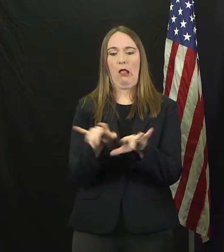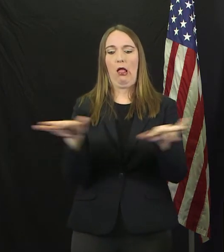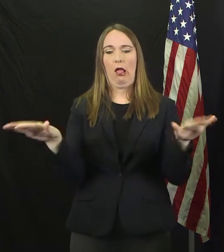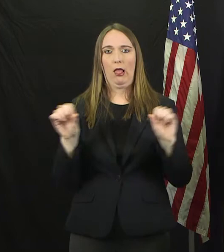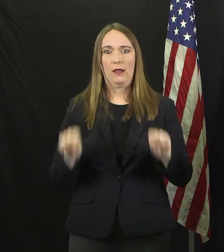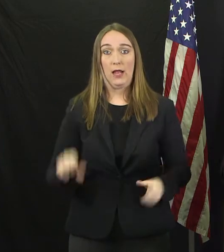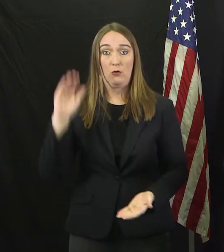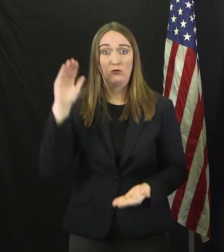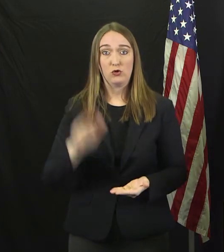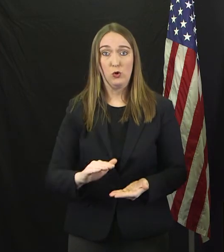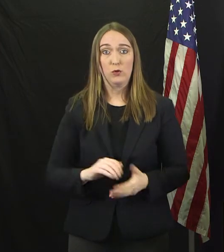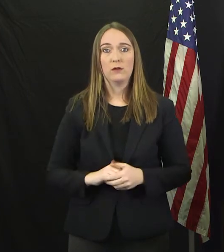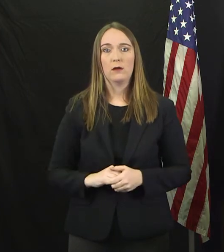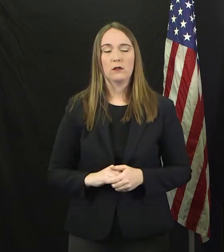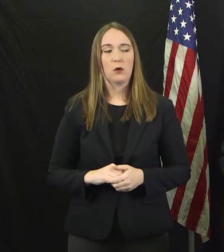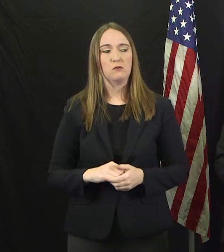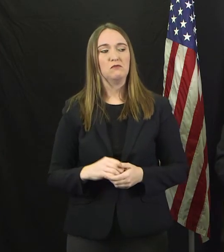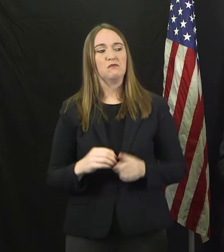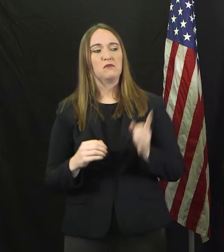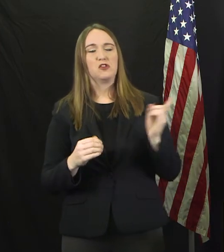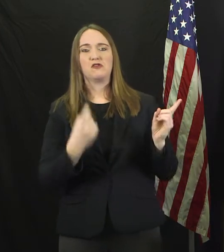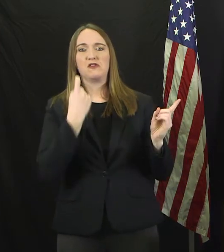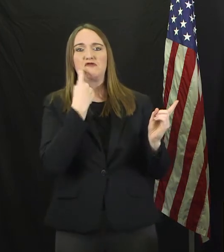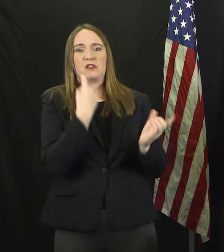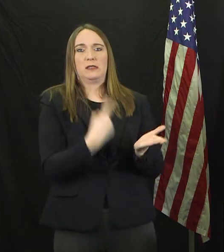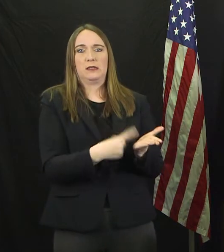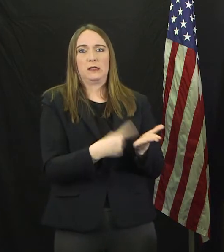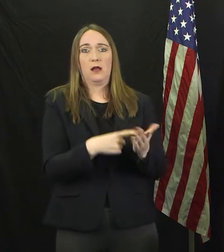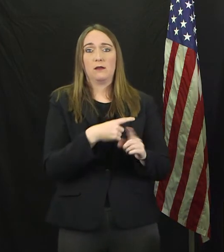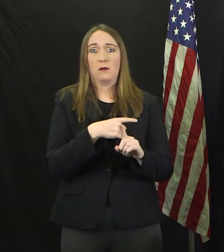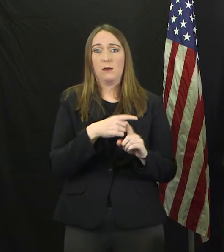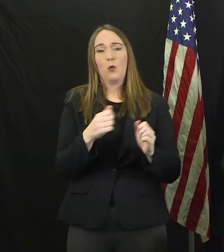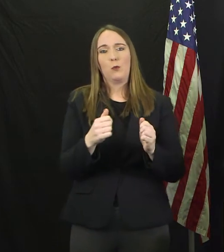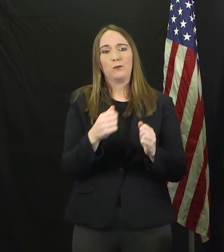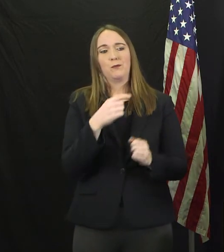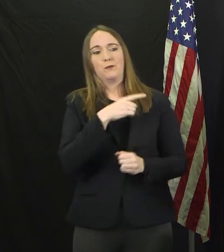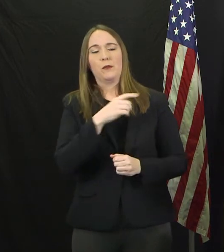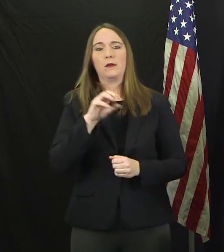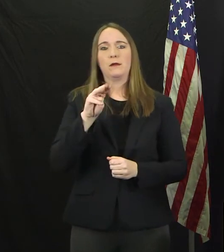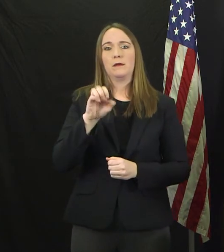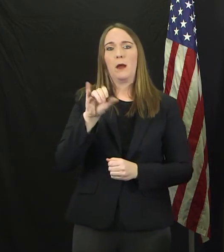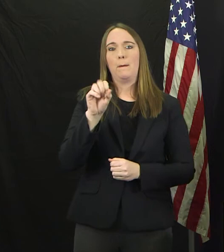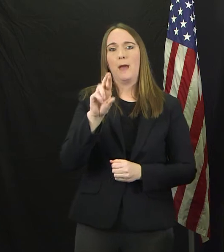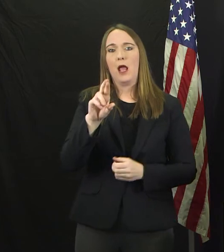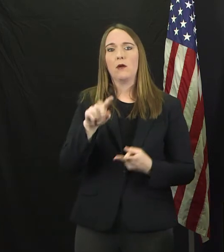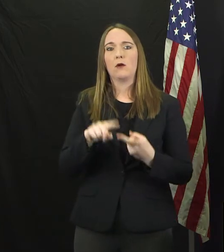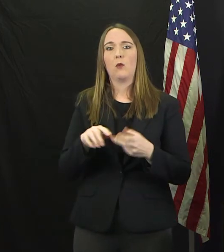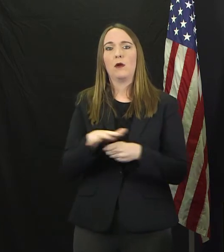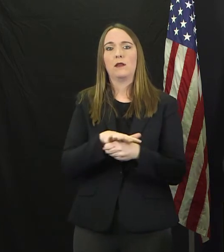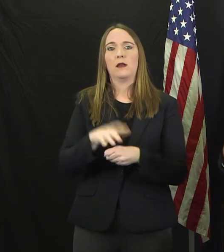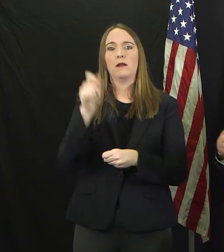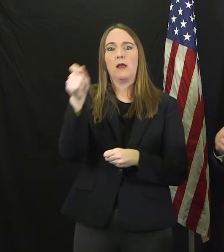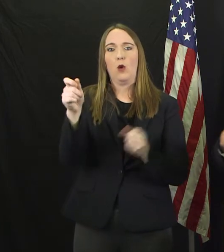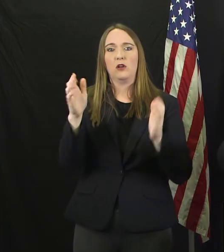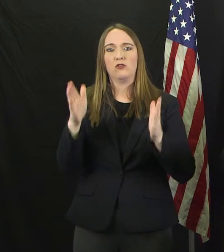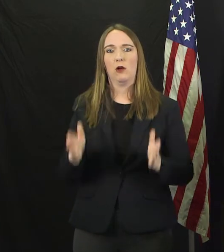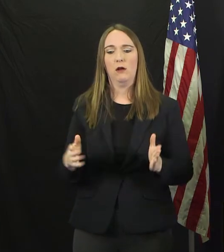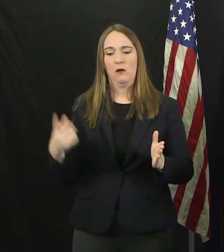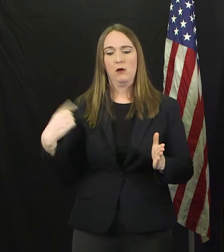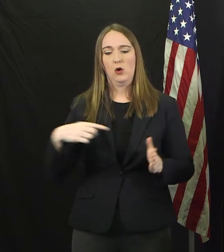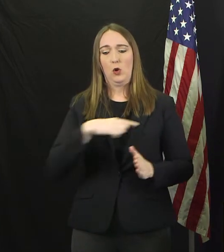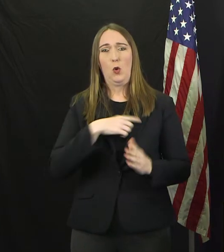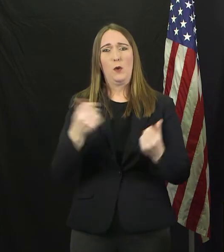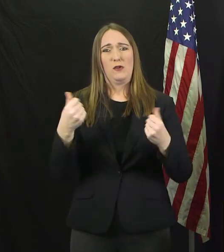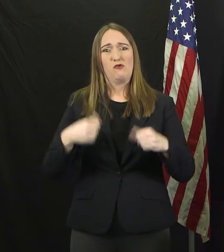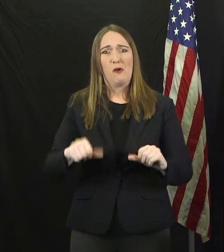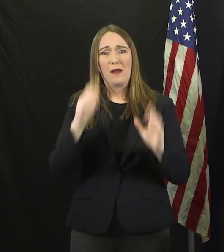working with other cities in the area and the county judge, we continue to work on declarations that limit